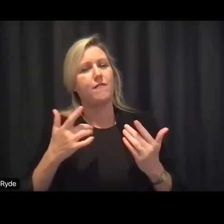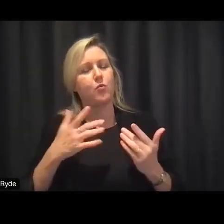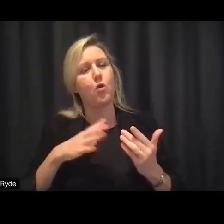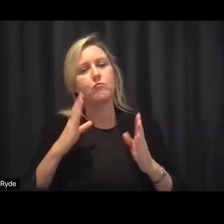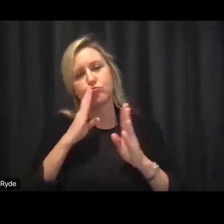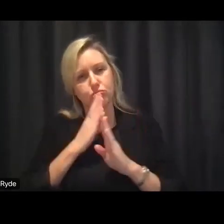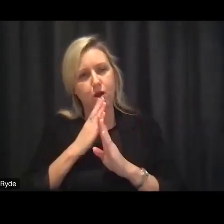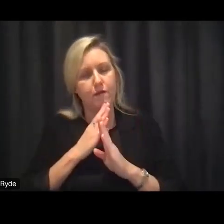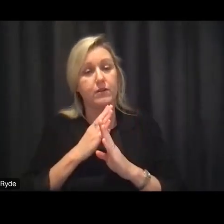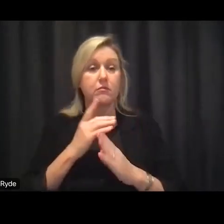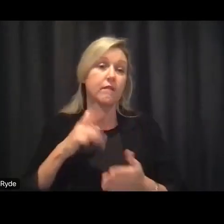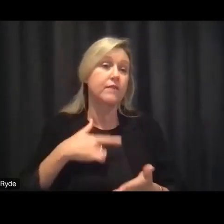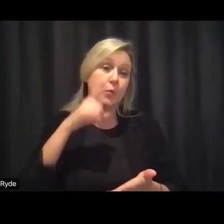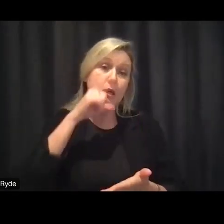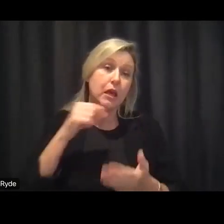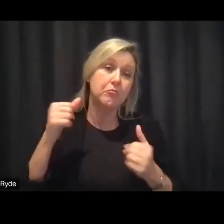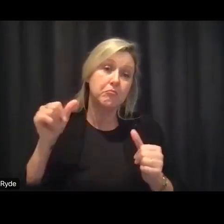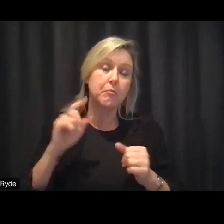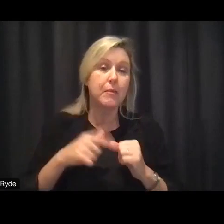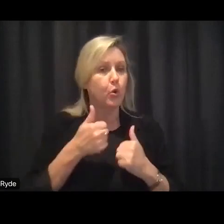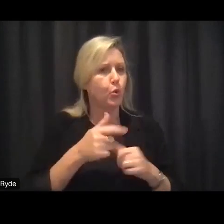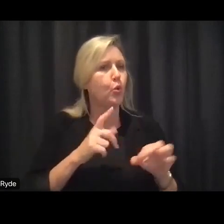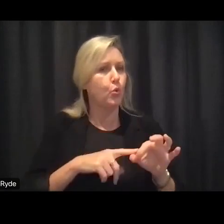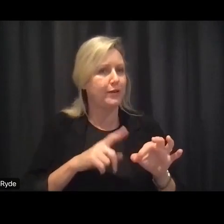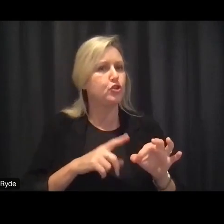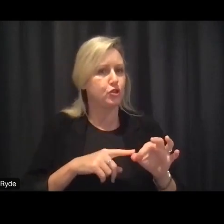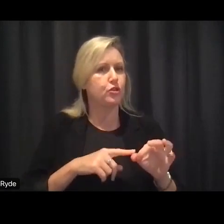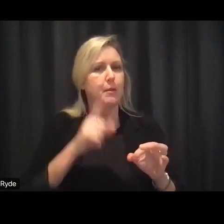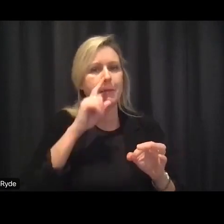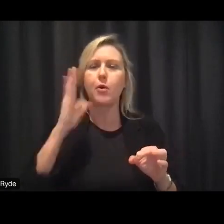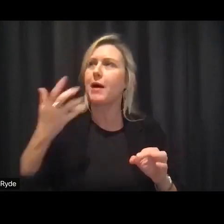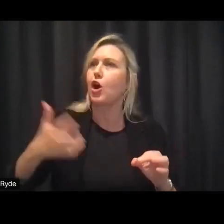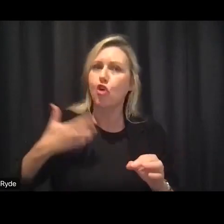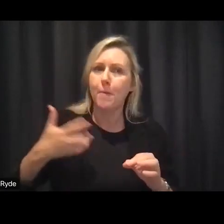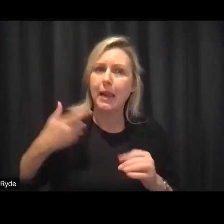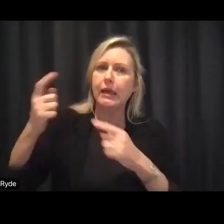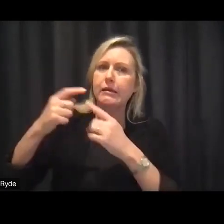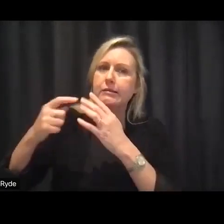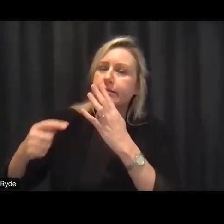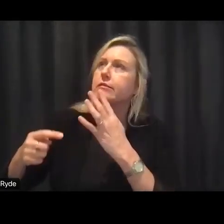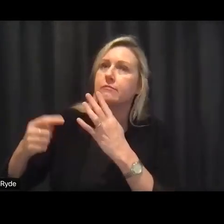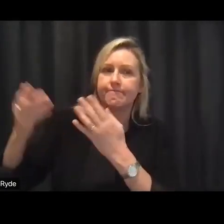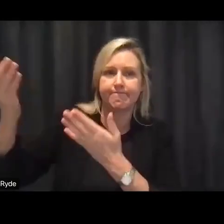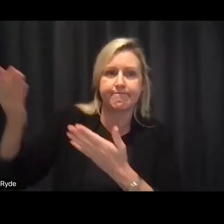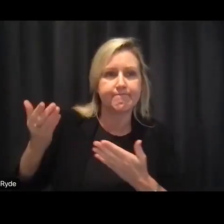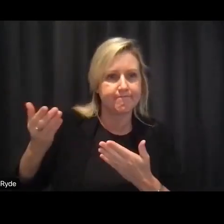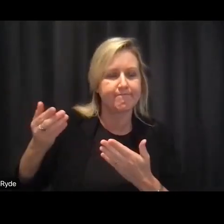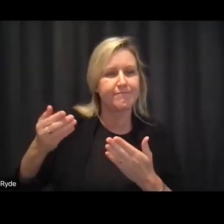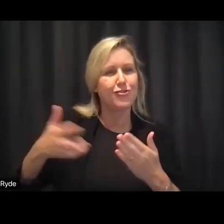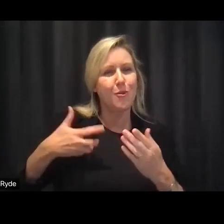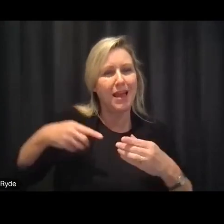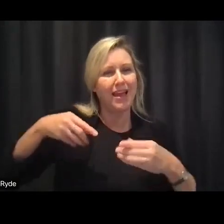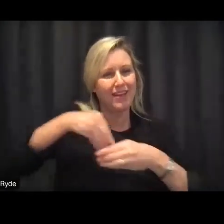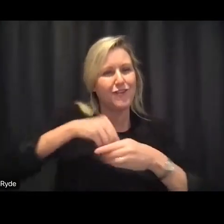but i reckon it's a really good question because where the complaints have come in will tell us about some of the problems so it's a really awesome idea